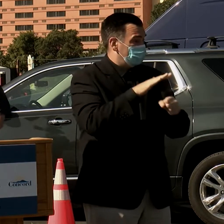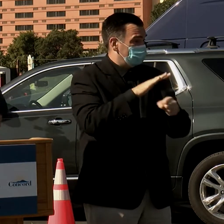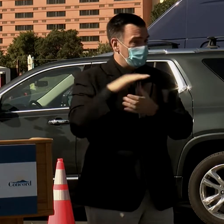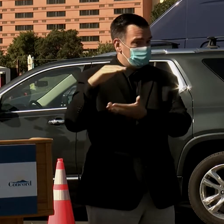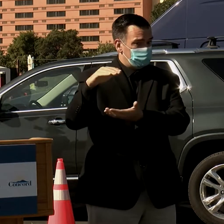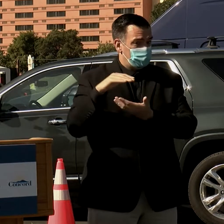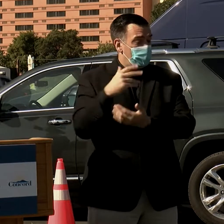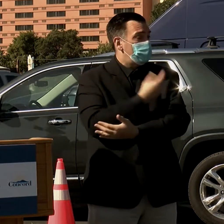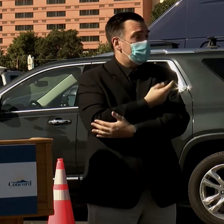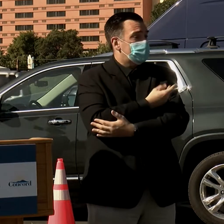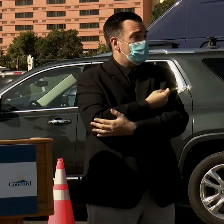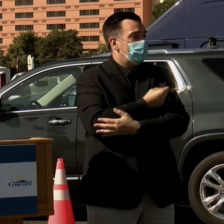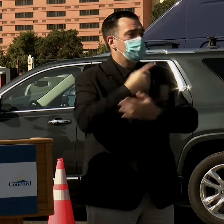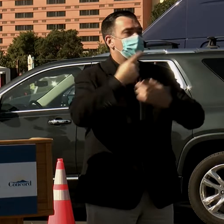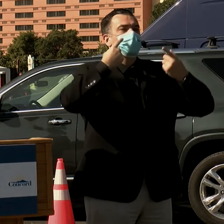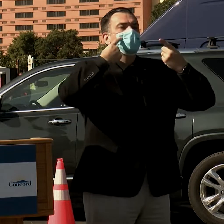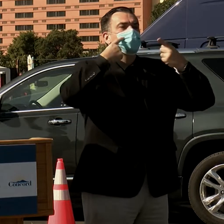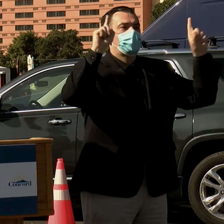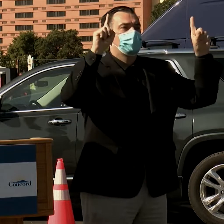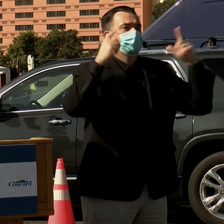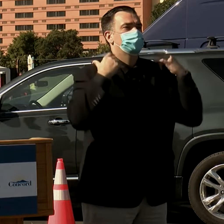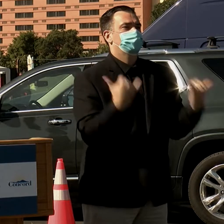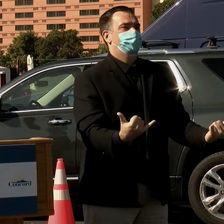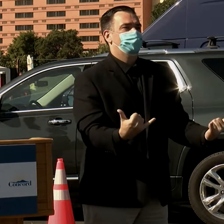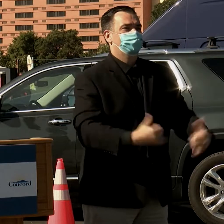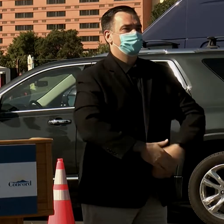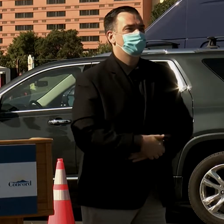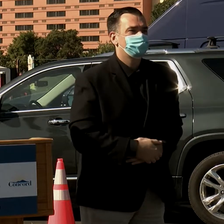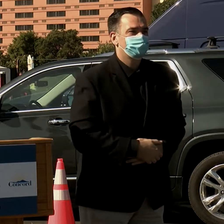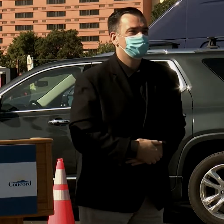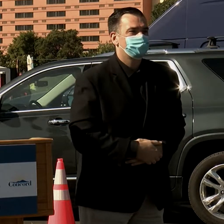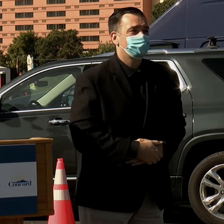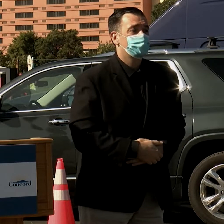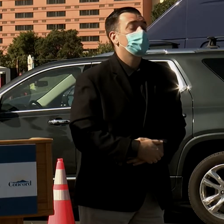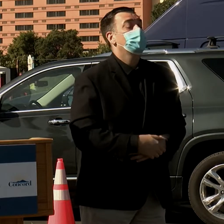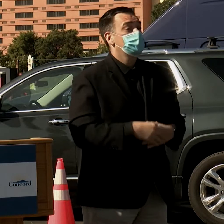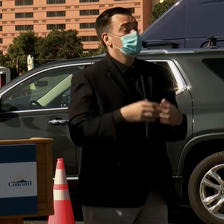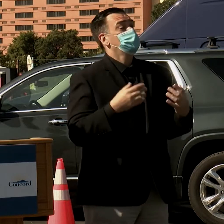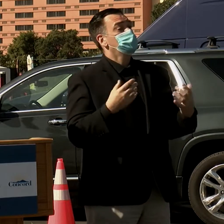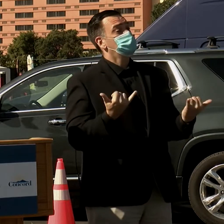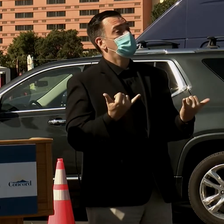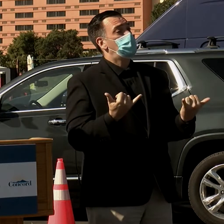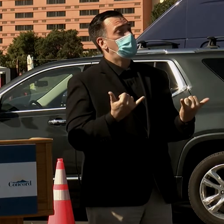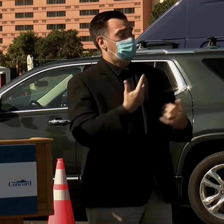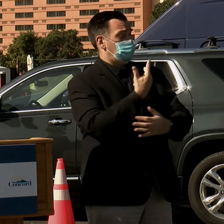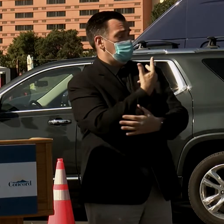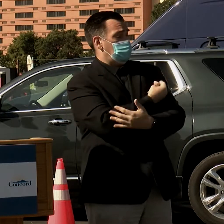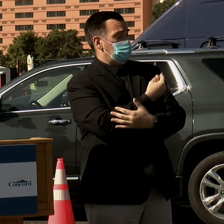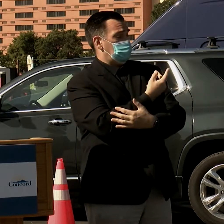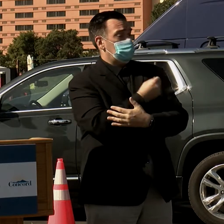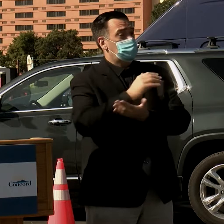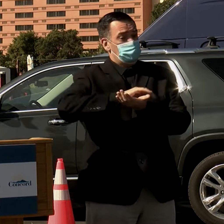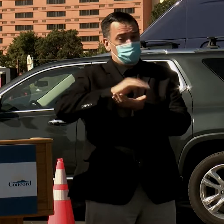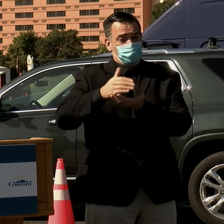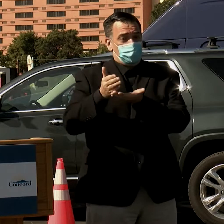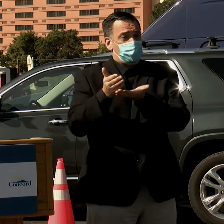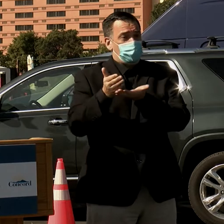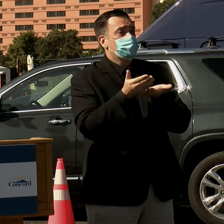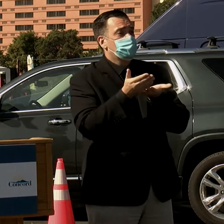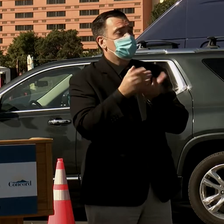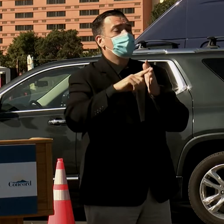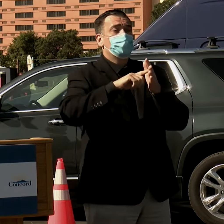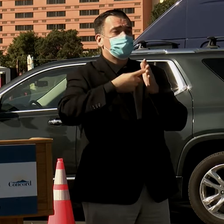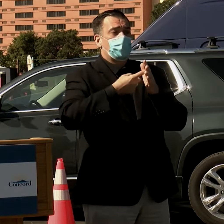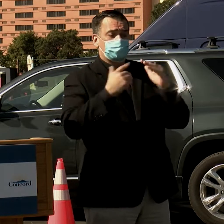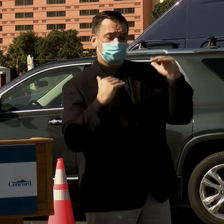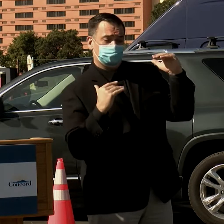and that day has come. We are now at a place where vaccine supply is starting